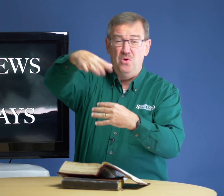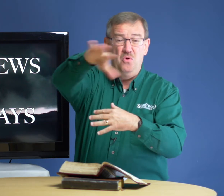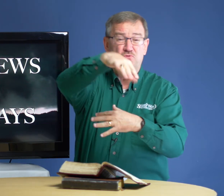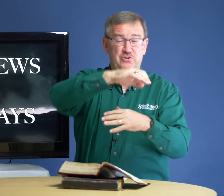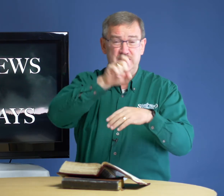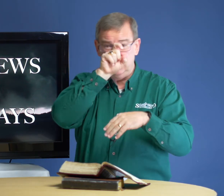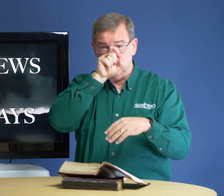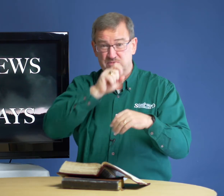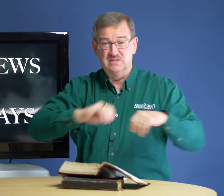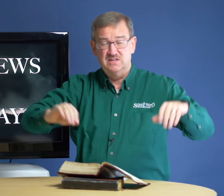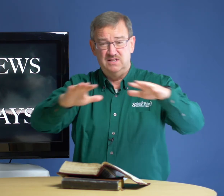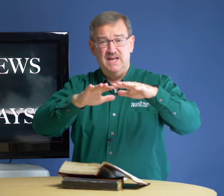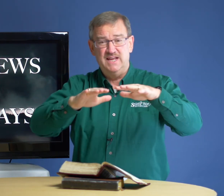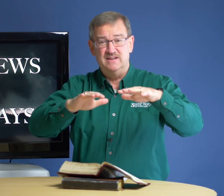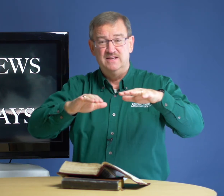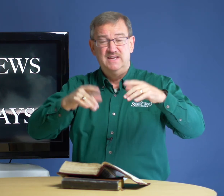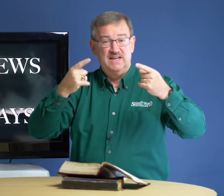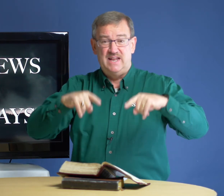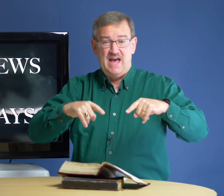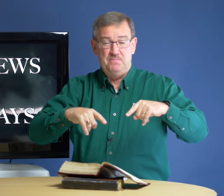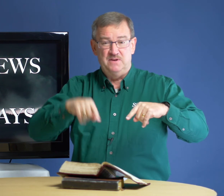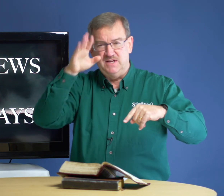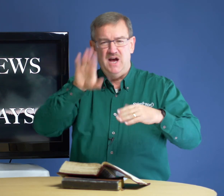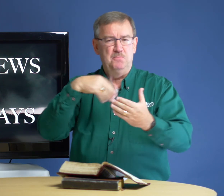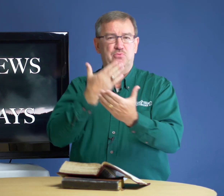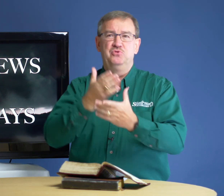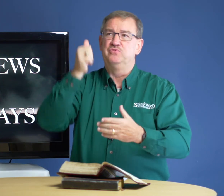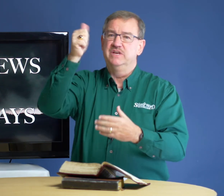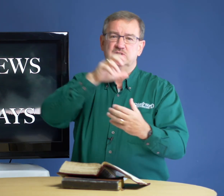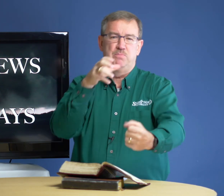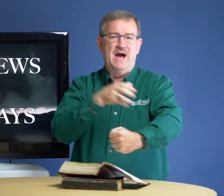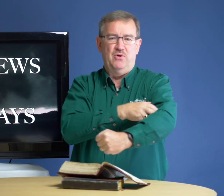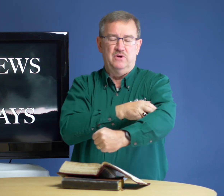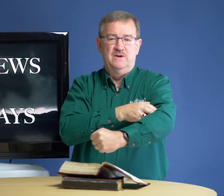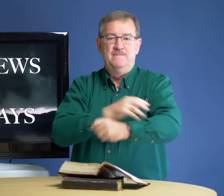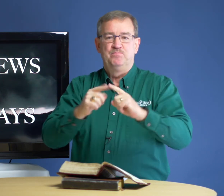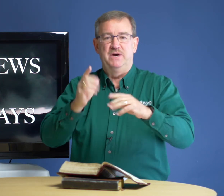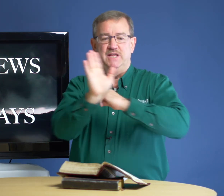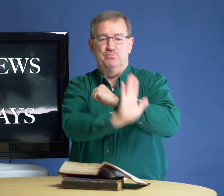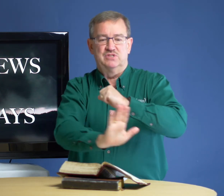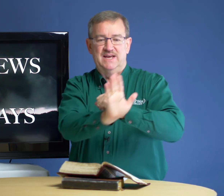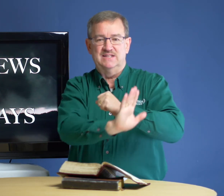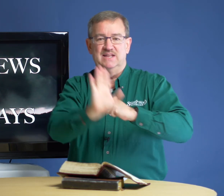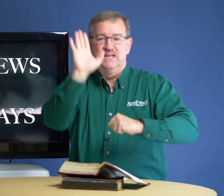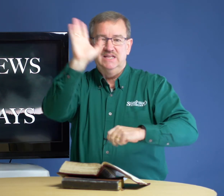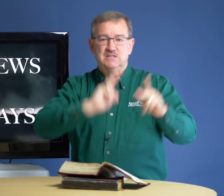over Egypt's land. It happened. God proved his power, but he protected his